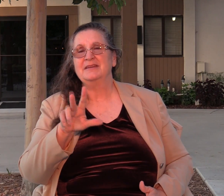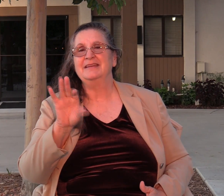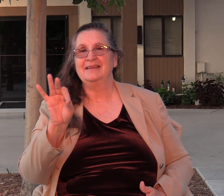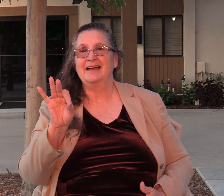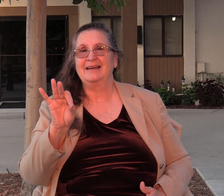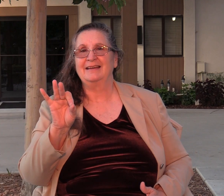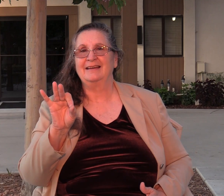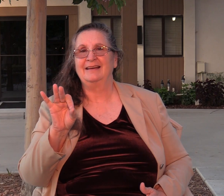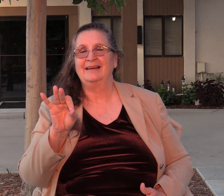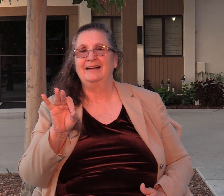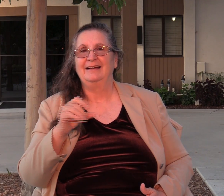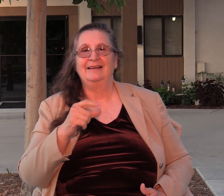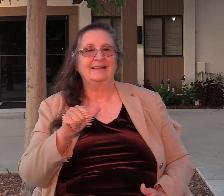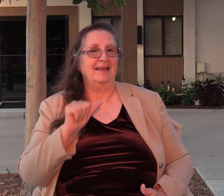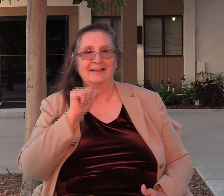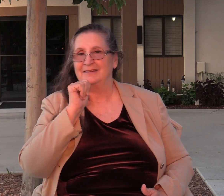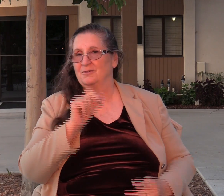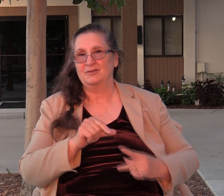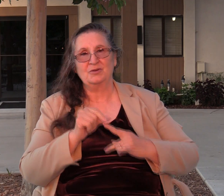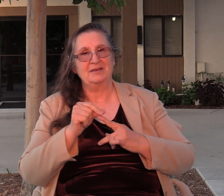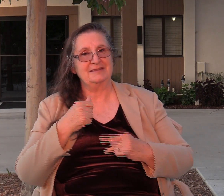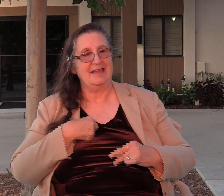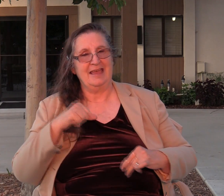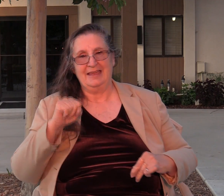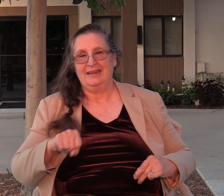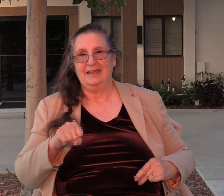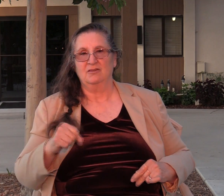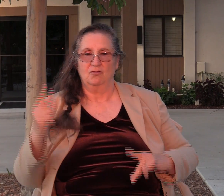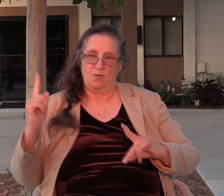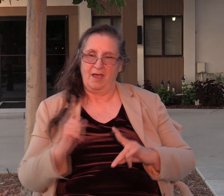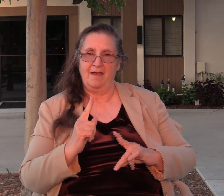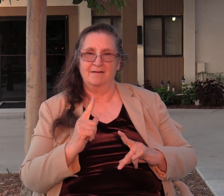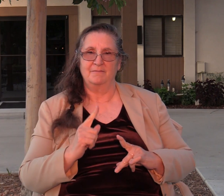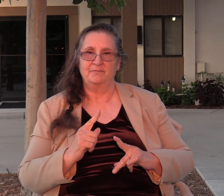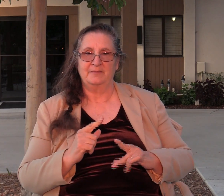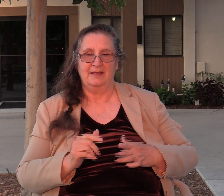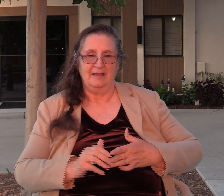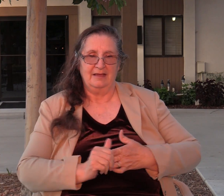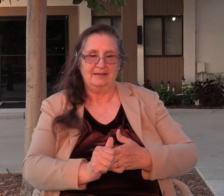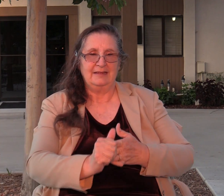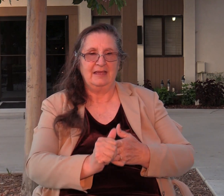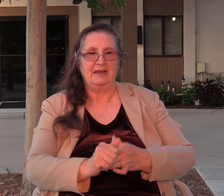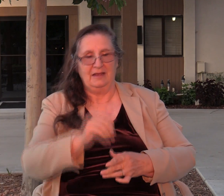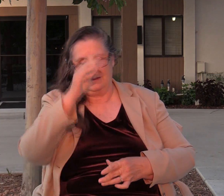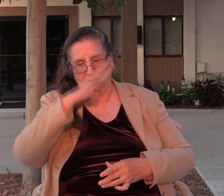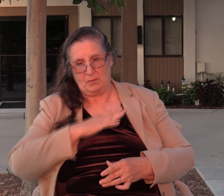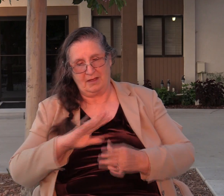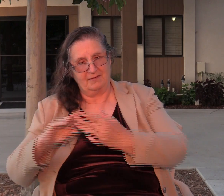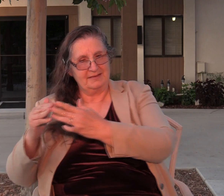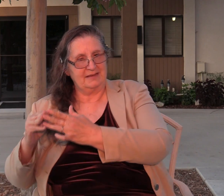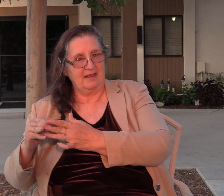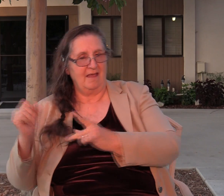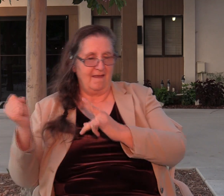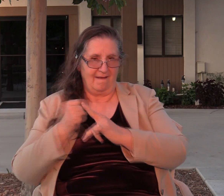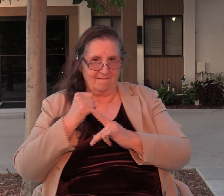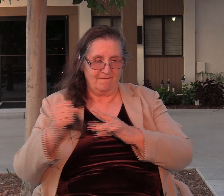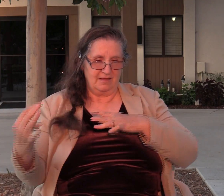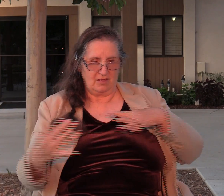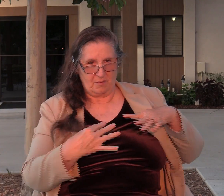Gal had no choice. He had to man up. He goes out leading the men of Shechem and he fought with Abimelech and Abimelech